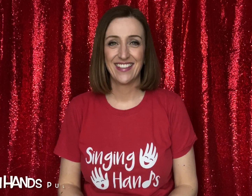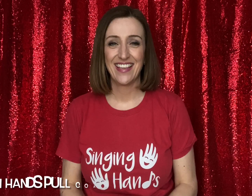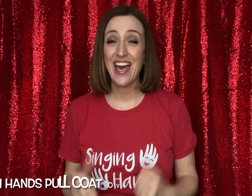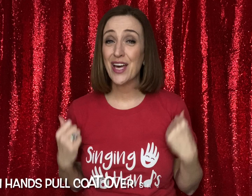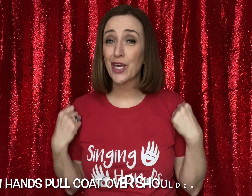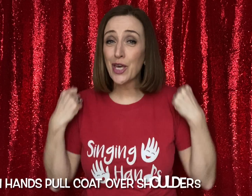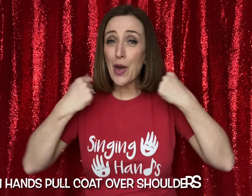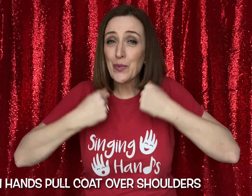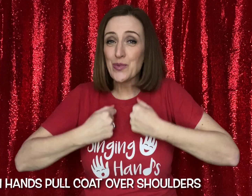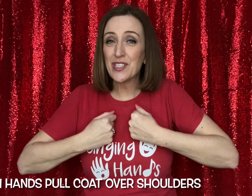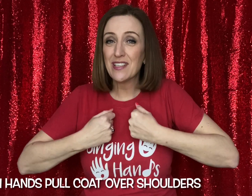Coat.